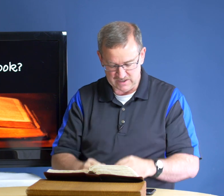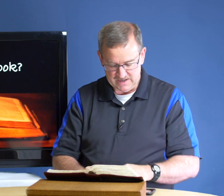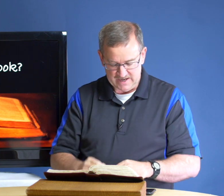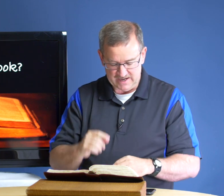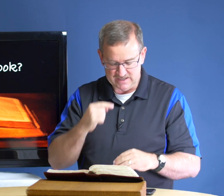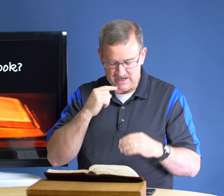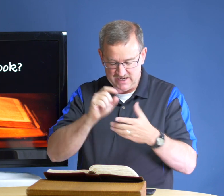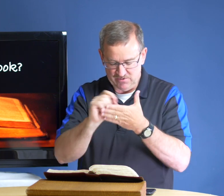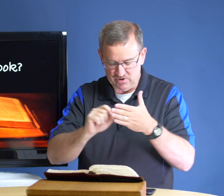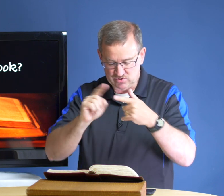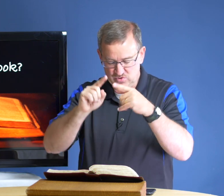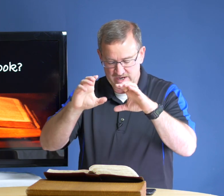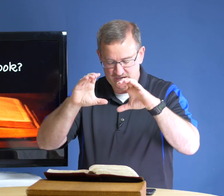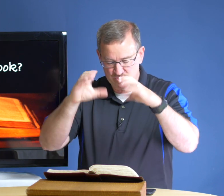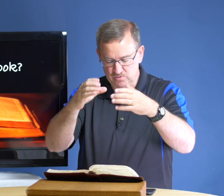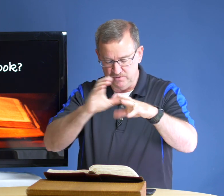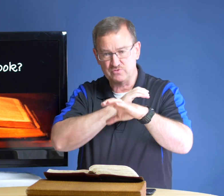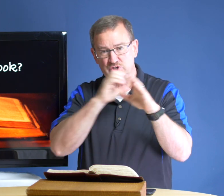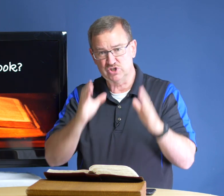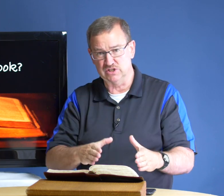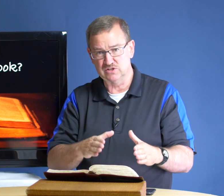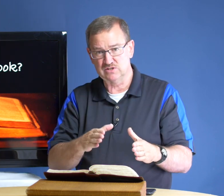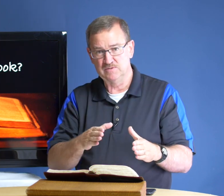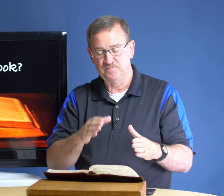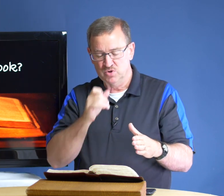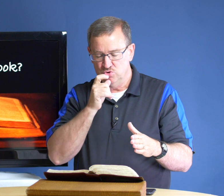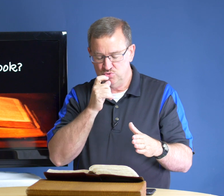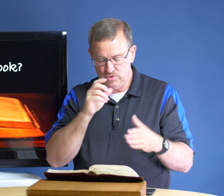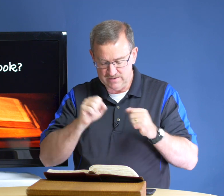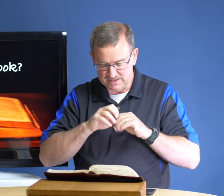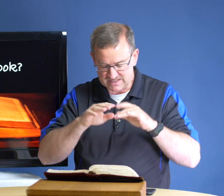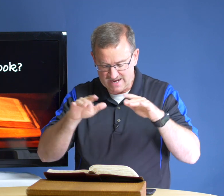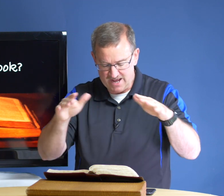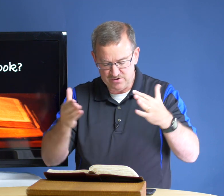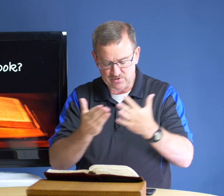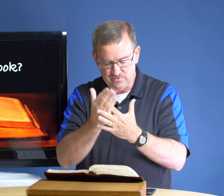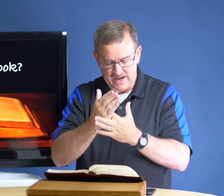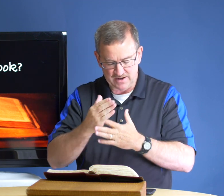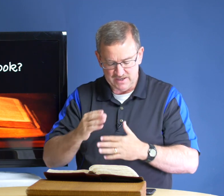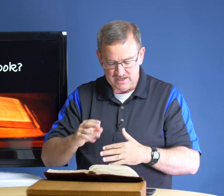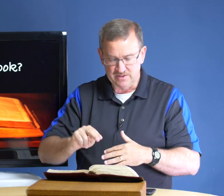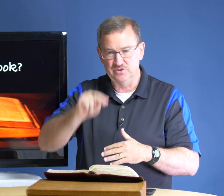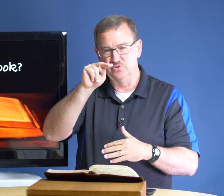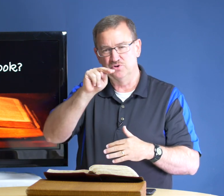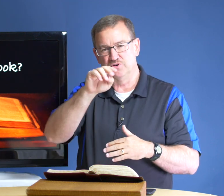and he wrote to a group of christians who had been scattered throughout the northern